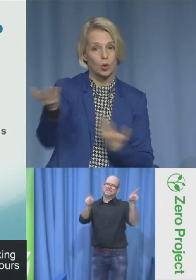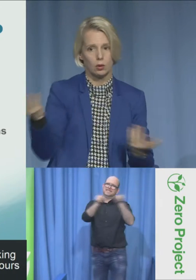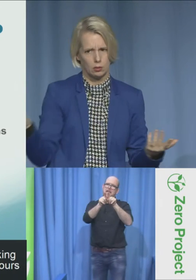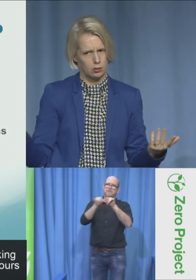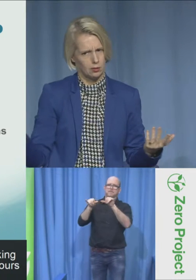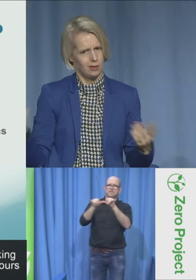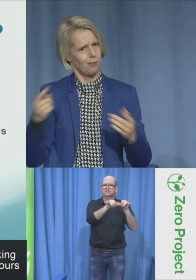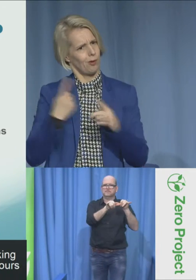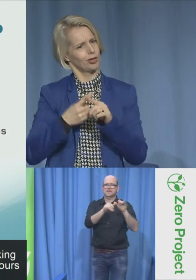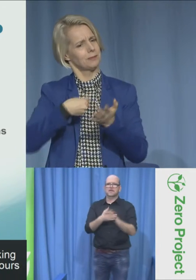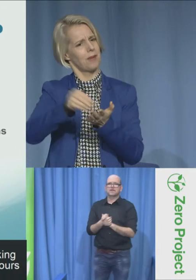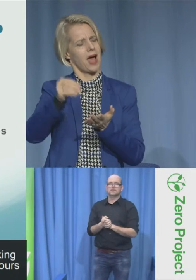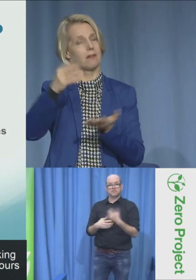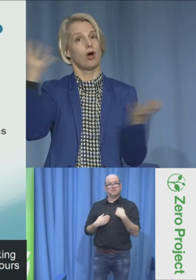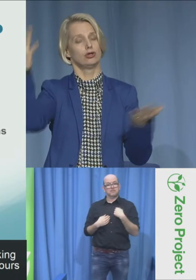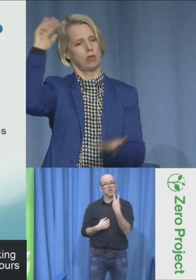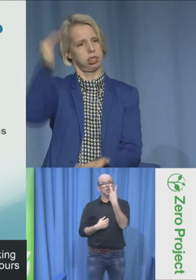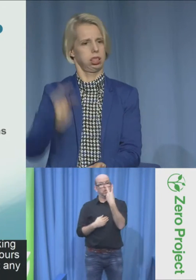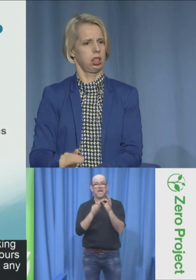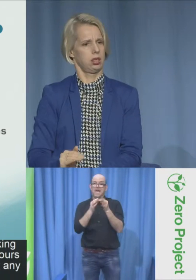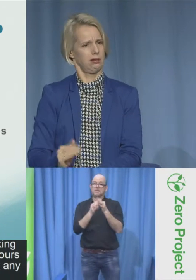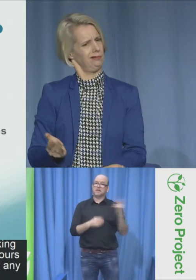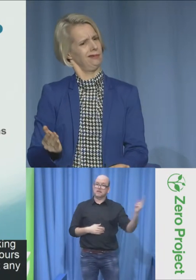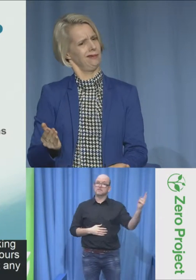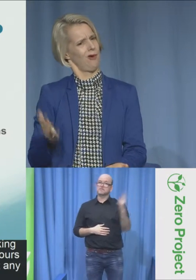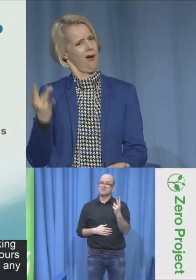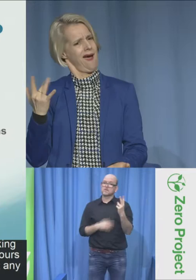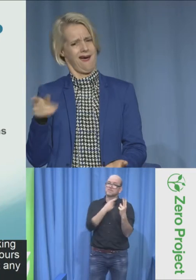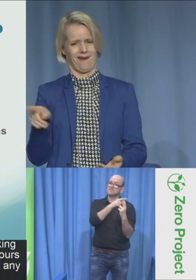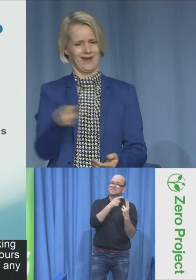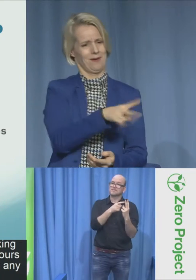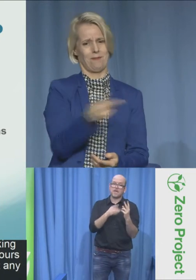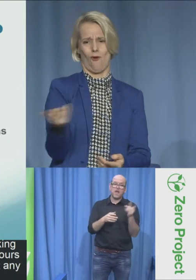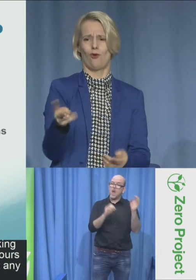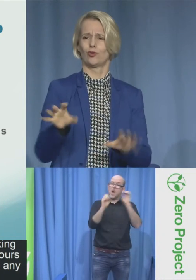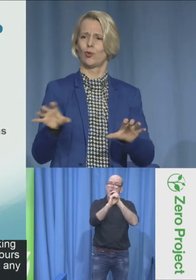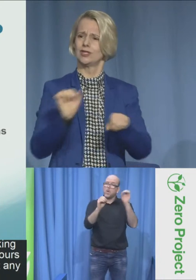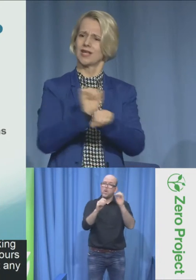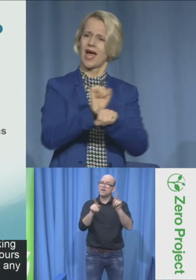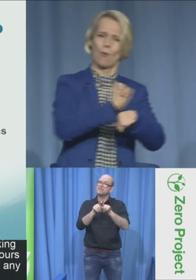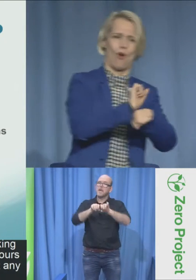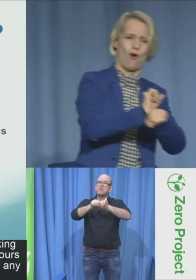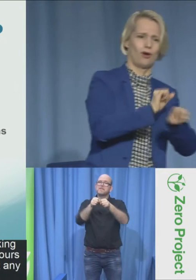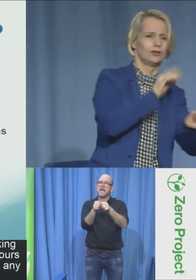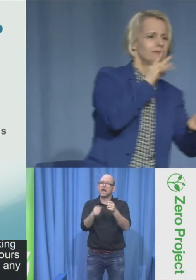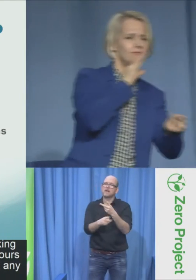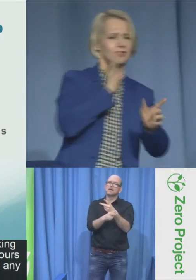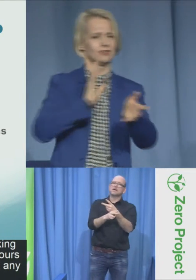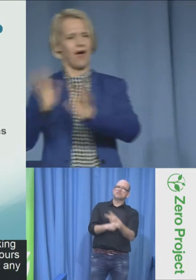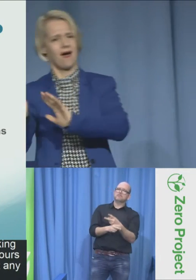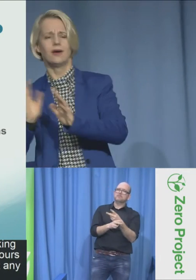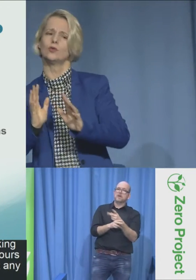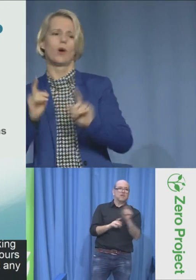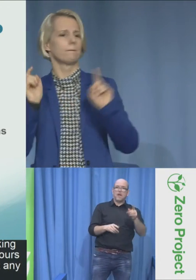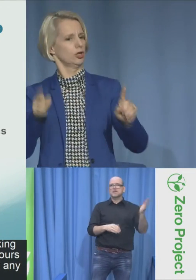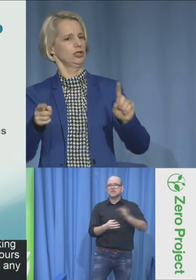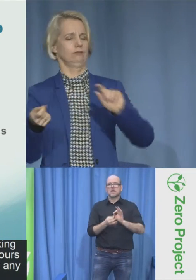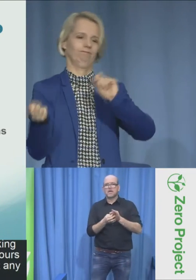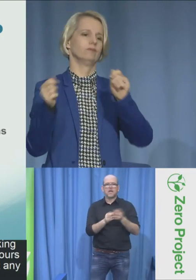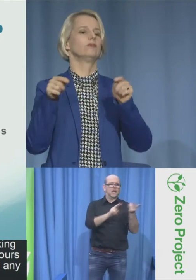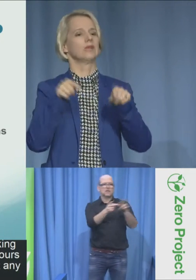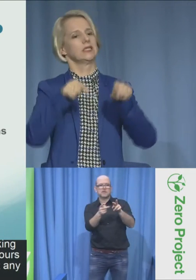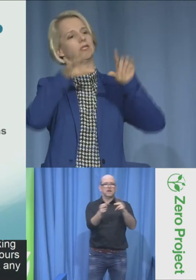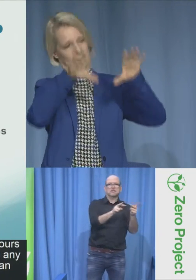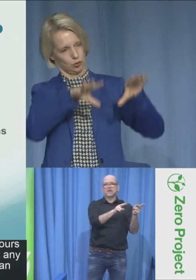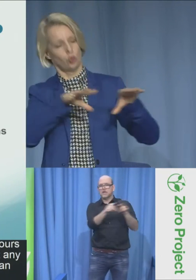They work all day long and they're paid much less than the spoken language interpreters who are doing exactly the same work.